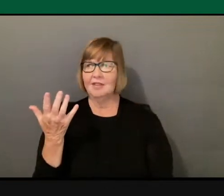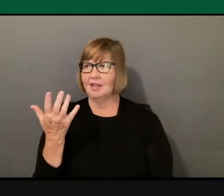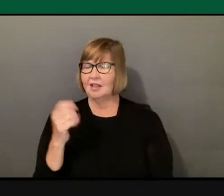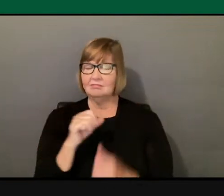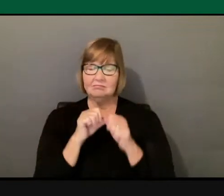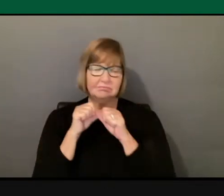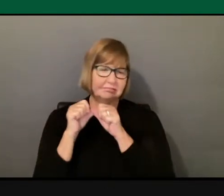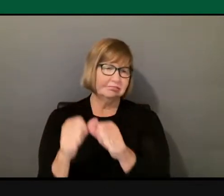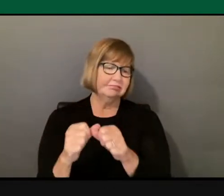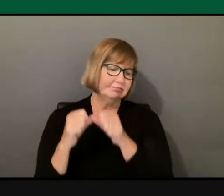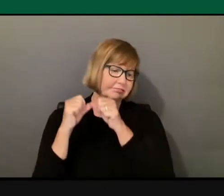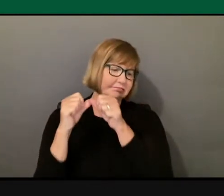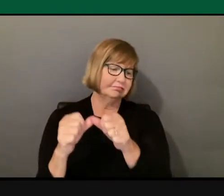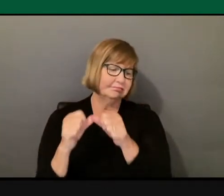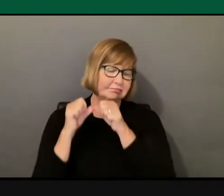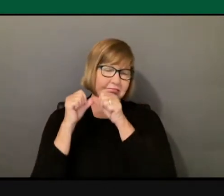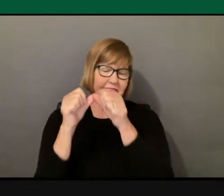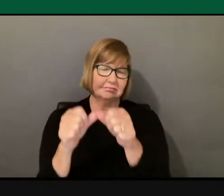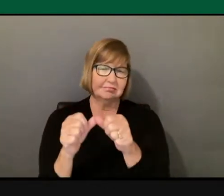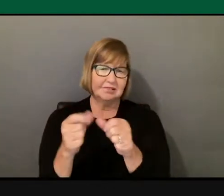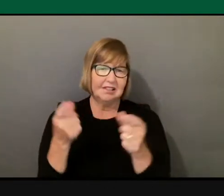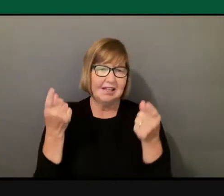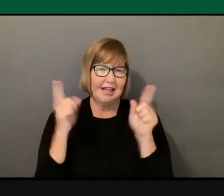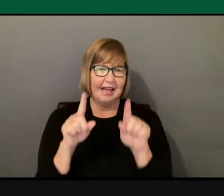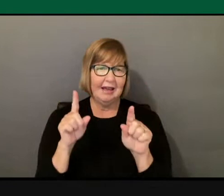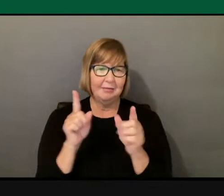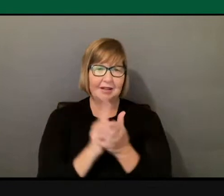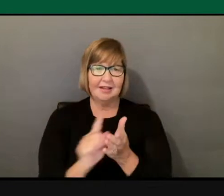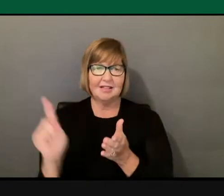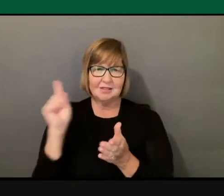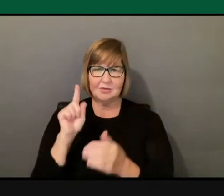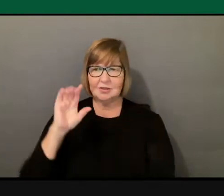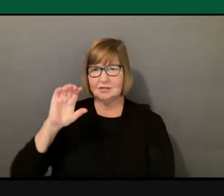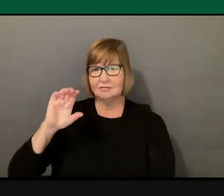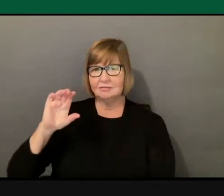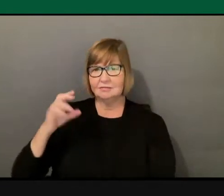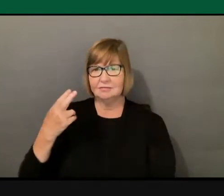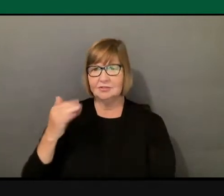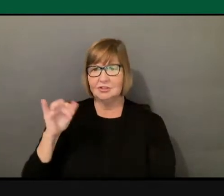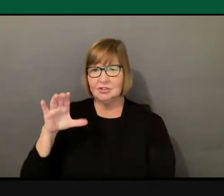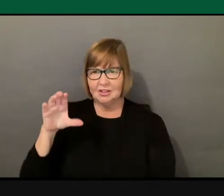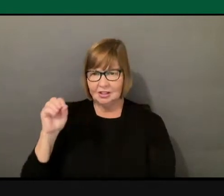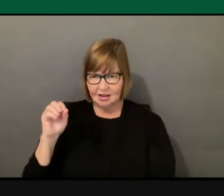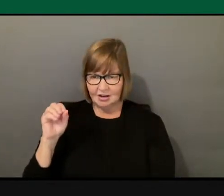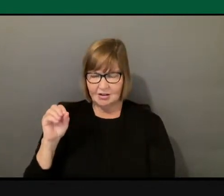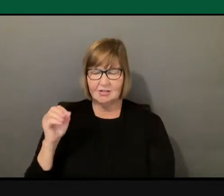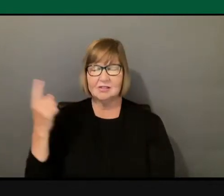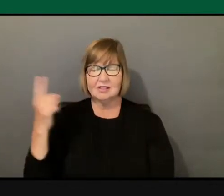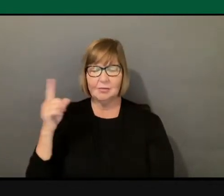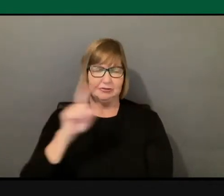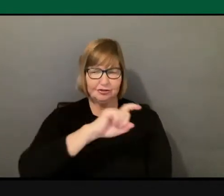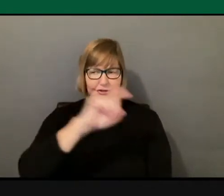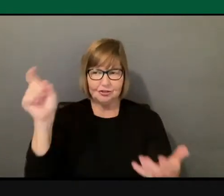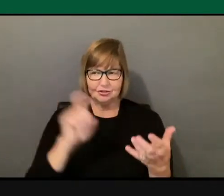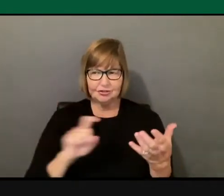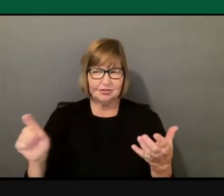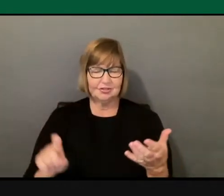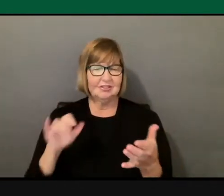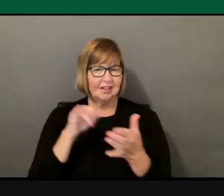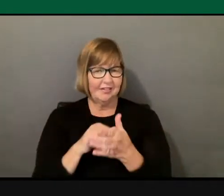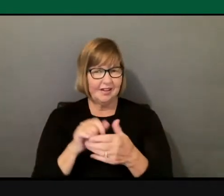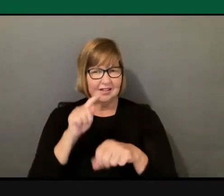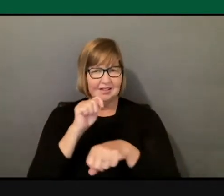Just last week in Chico, uh, a synagogue was defaced. This is something that